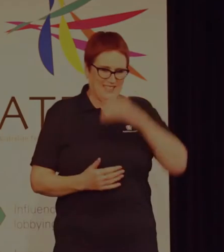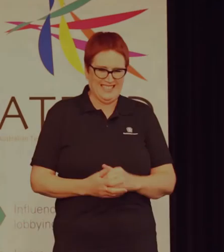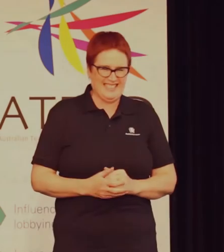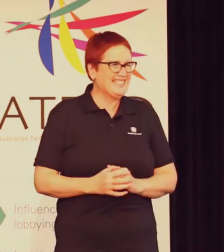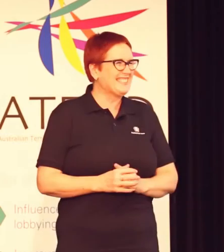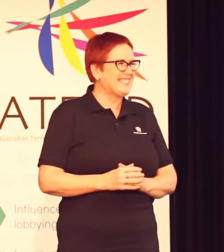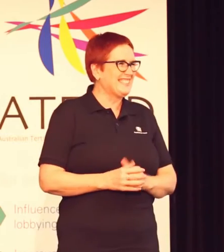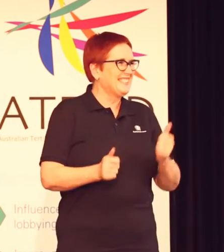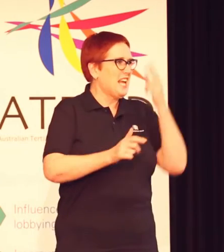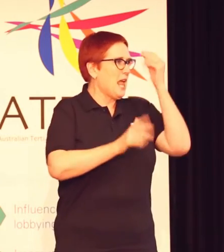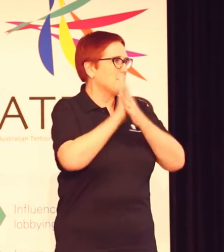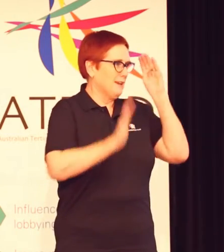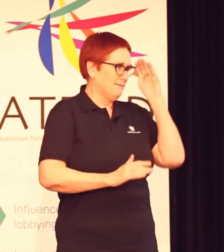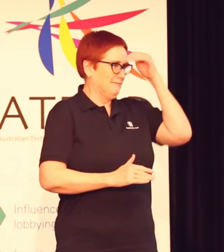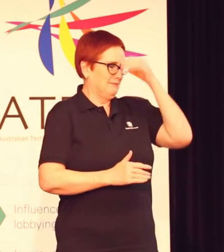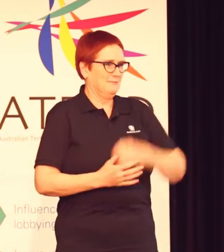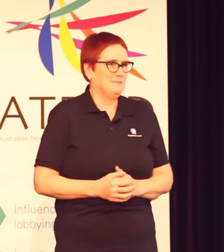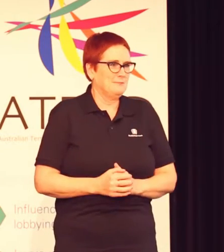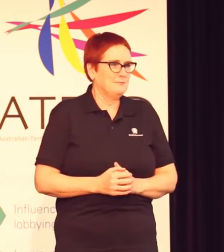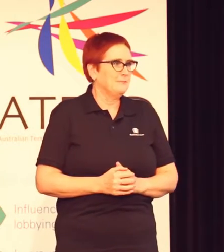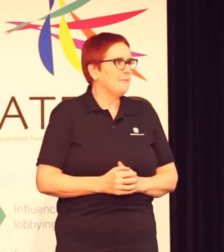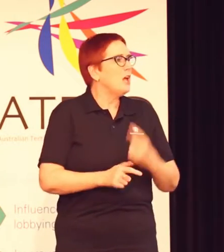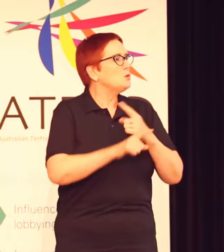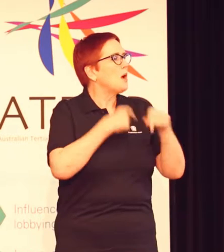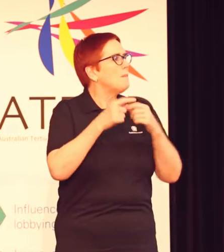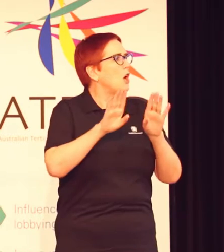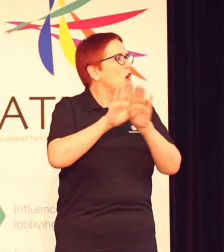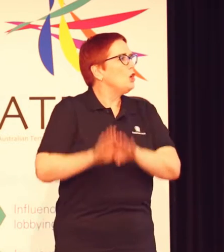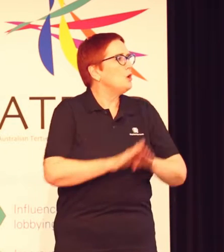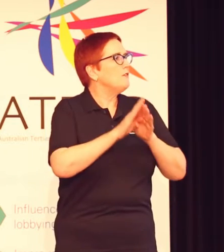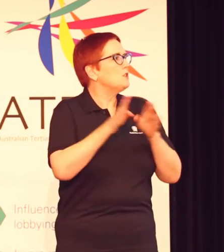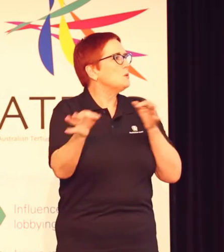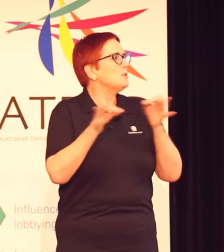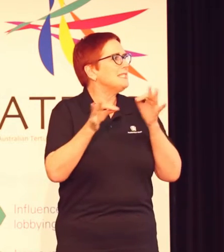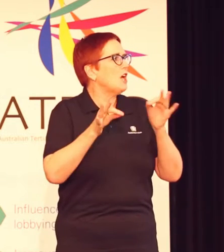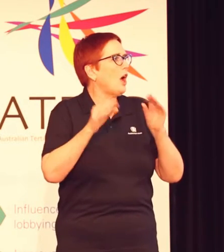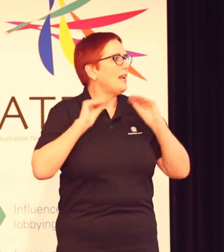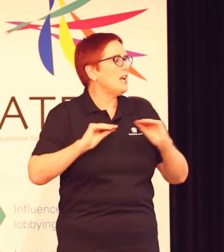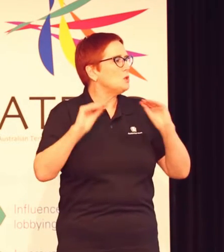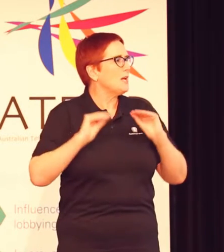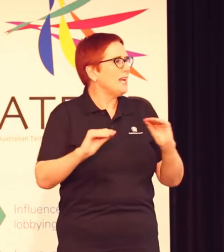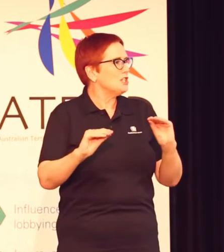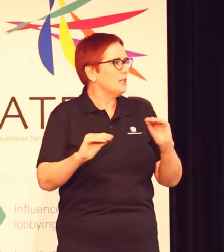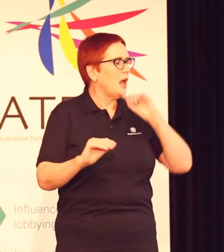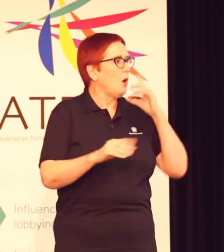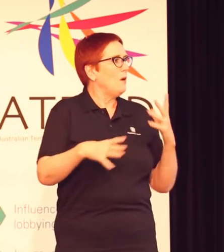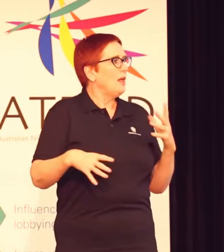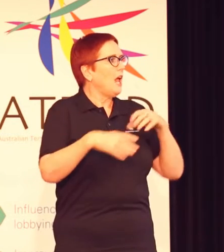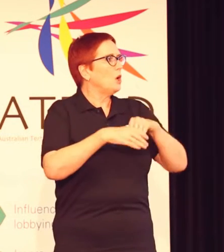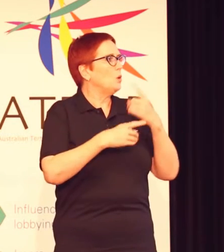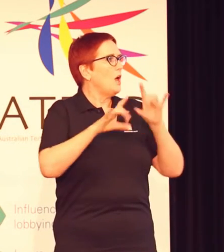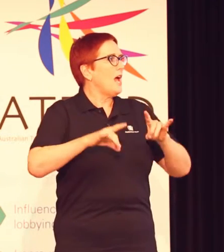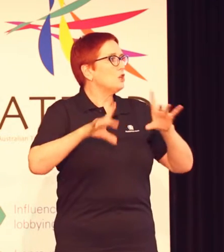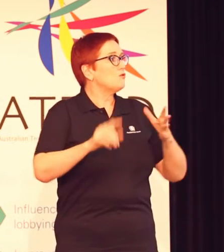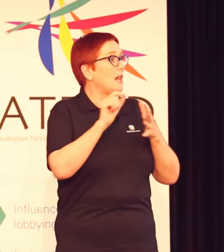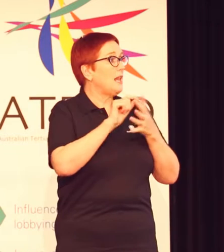I'm going to talk about universal design education and I'm going to weave in an Australian